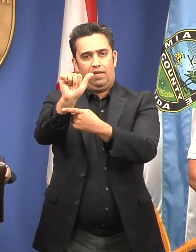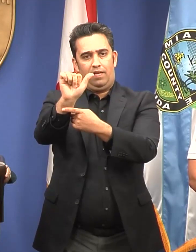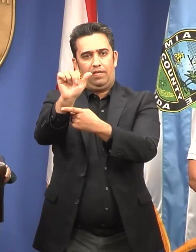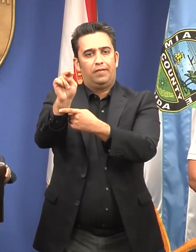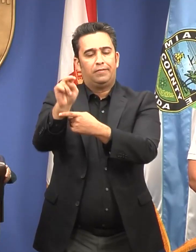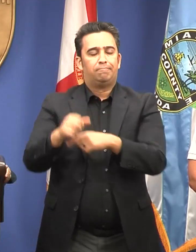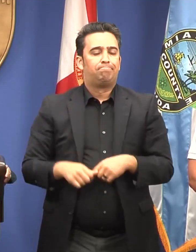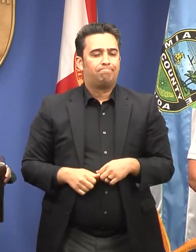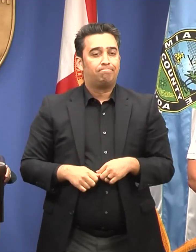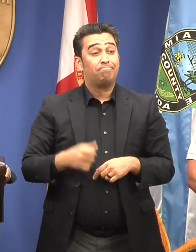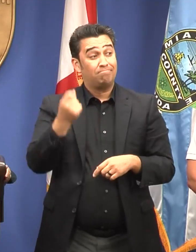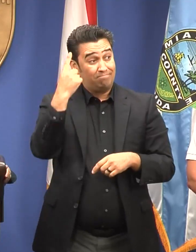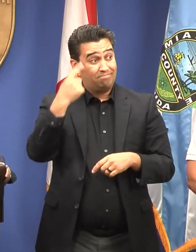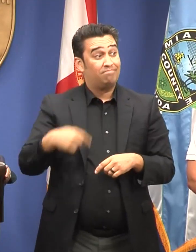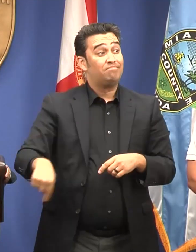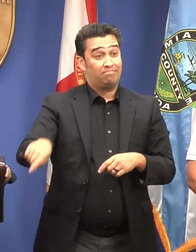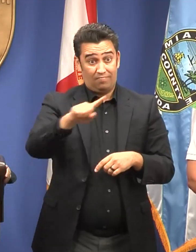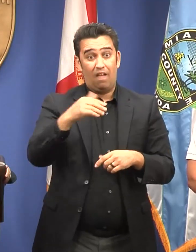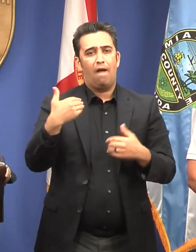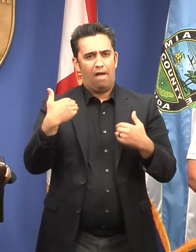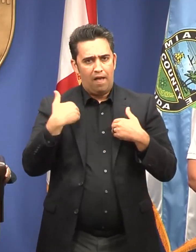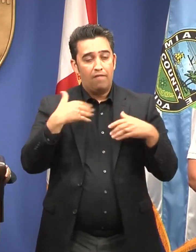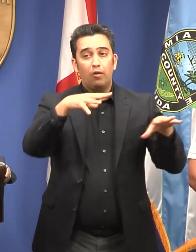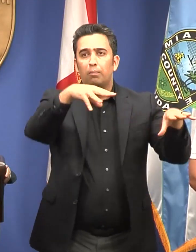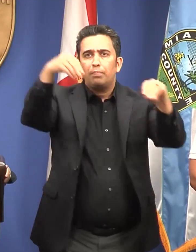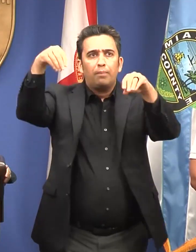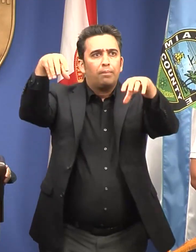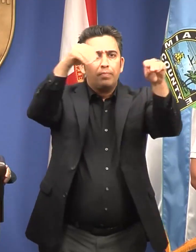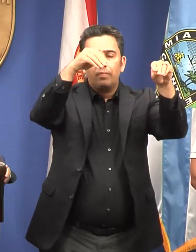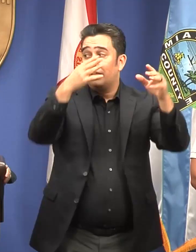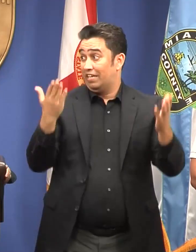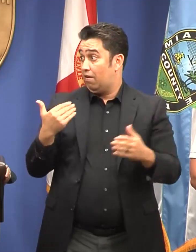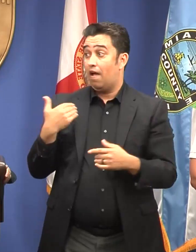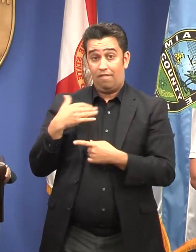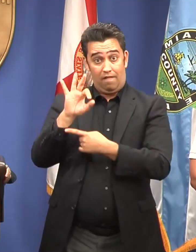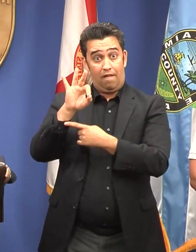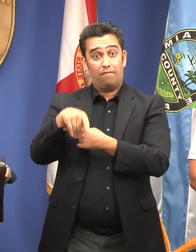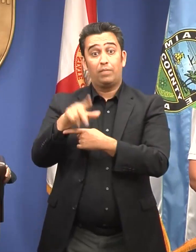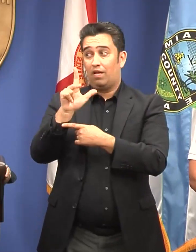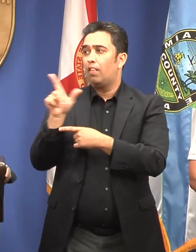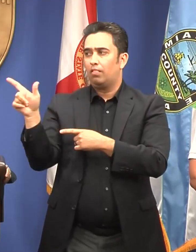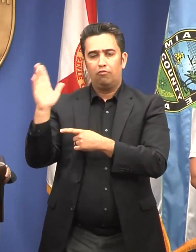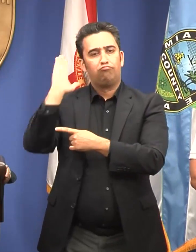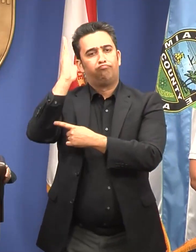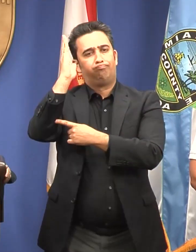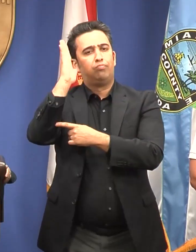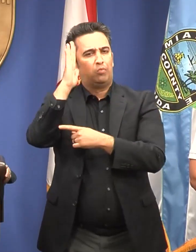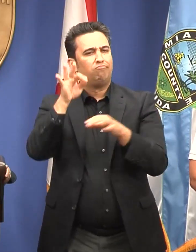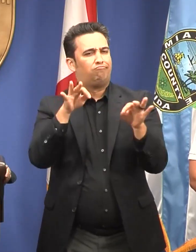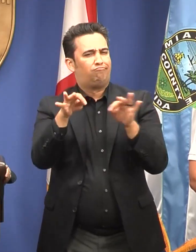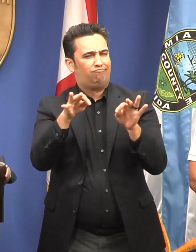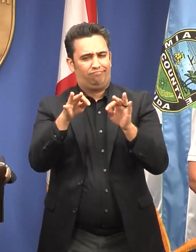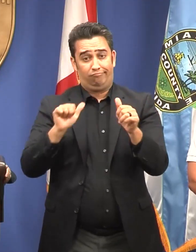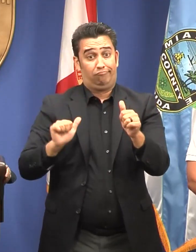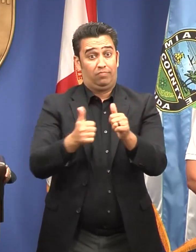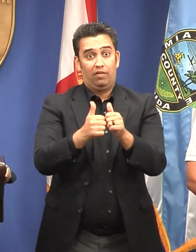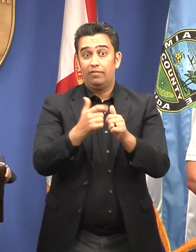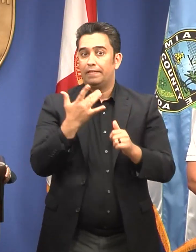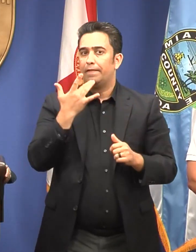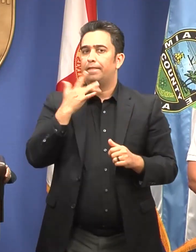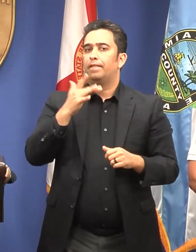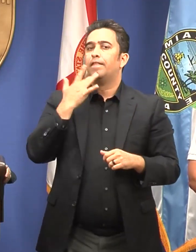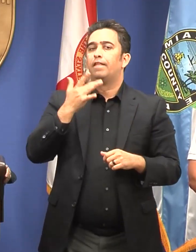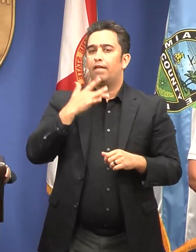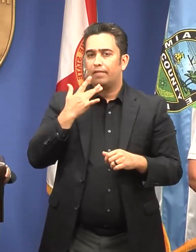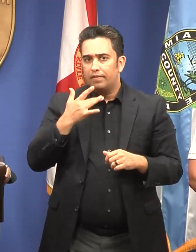outages throughout the county, and we have a representative from FPL here to share a further update. So far, we're very lucky that we